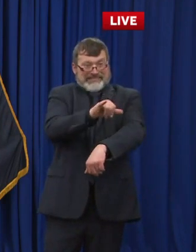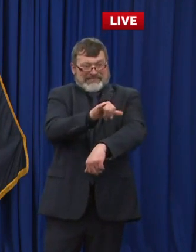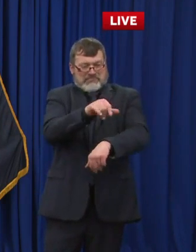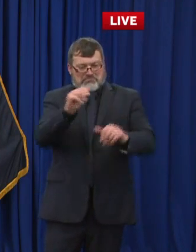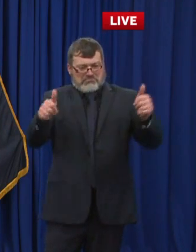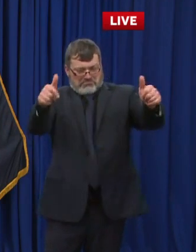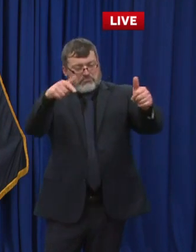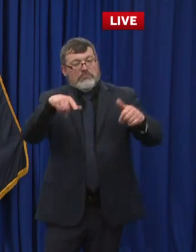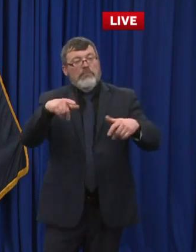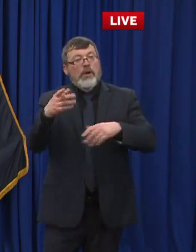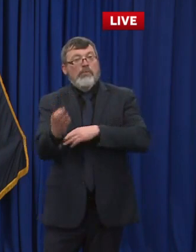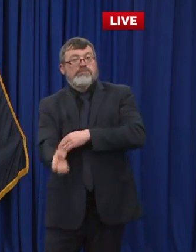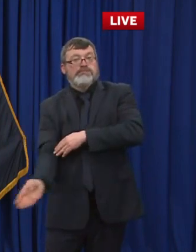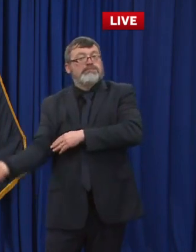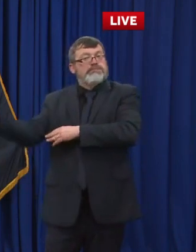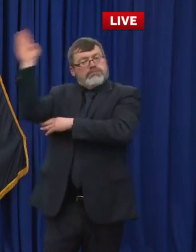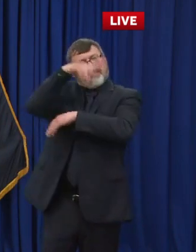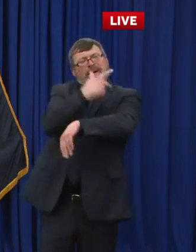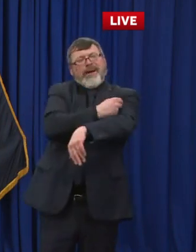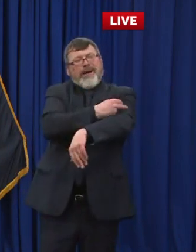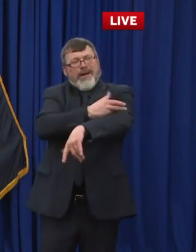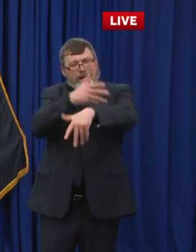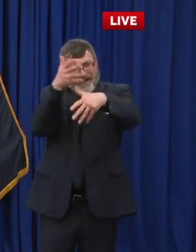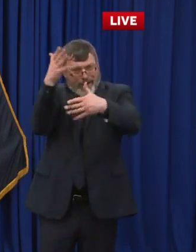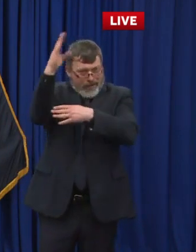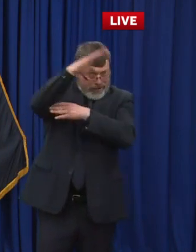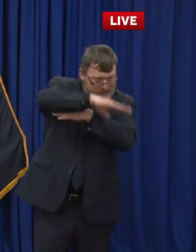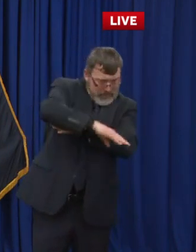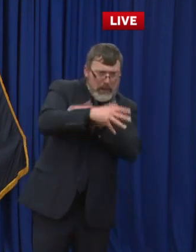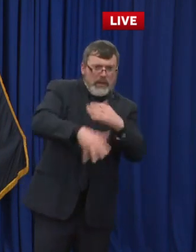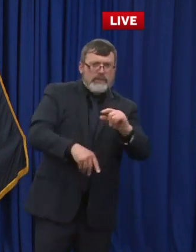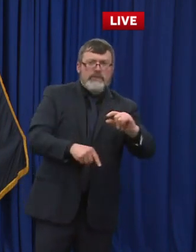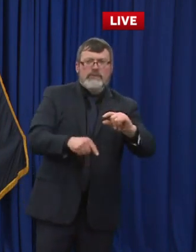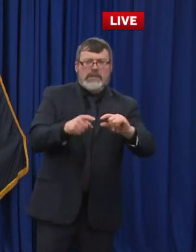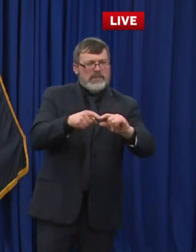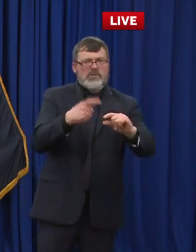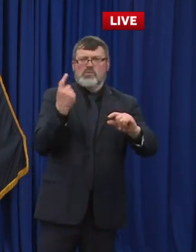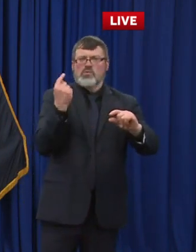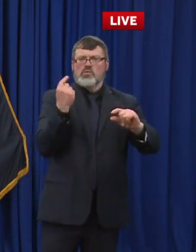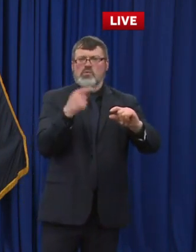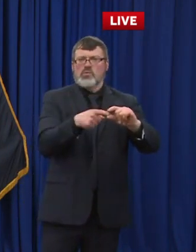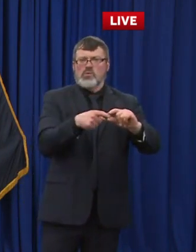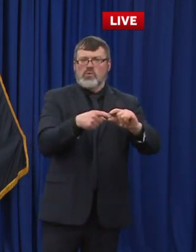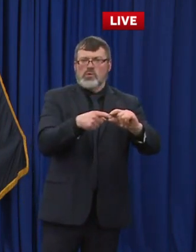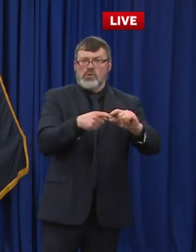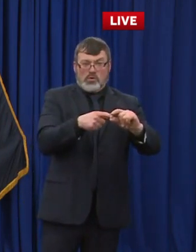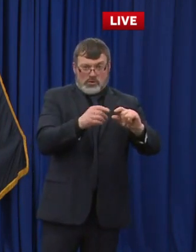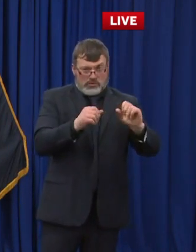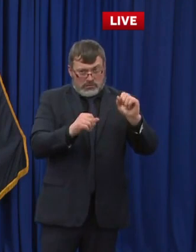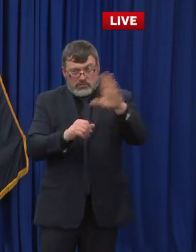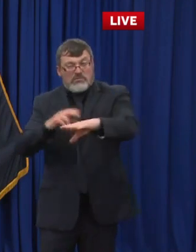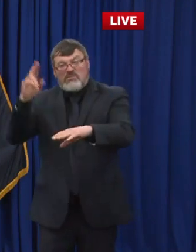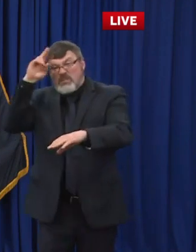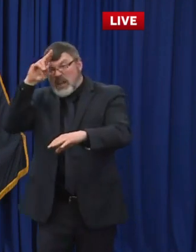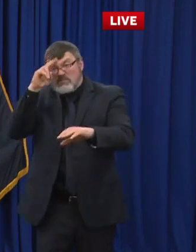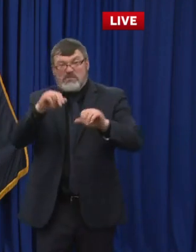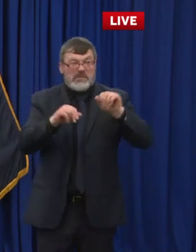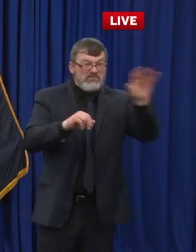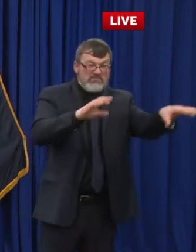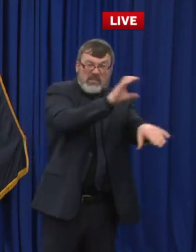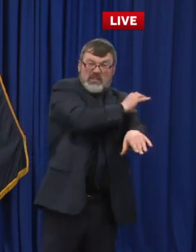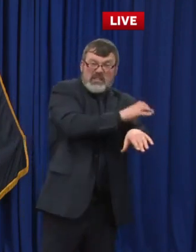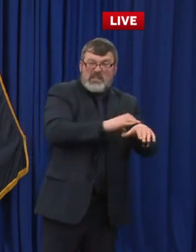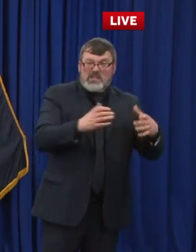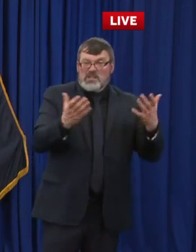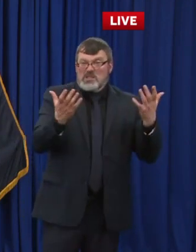versus a community health clinic? And then second, we mentioned the rising cases in college